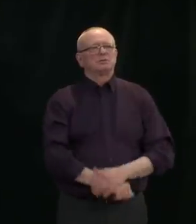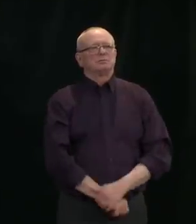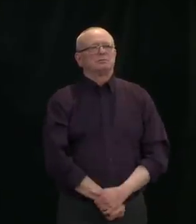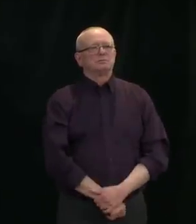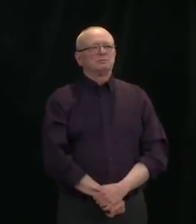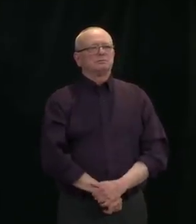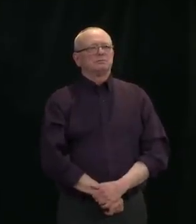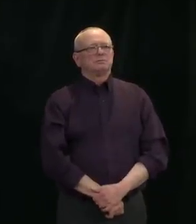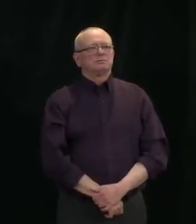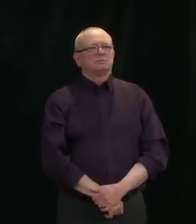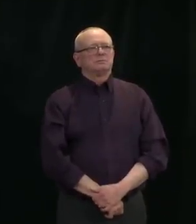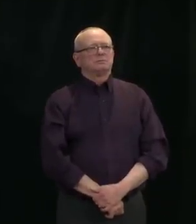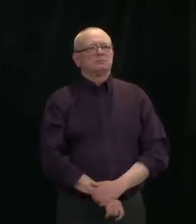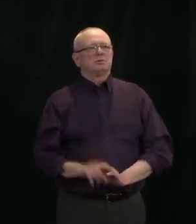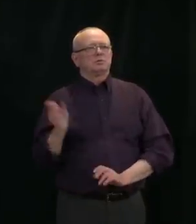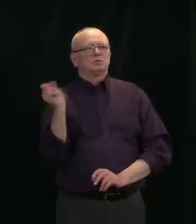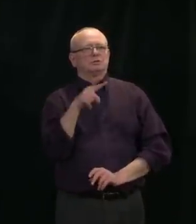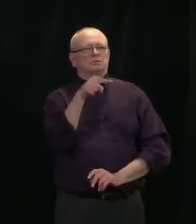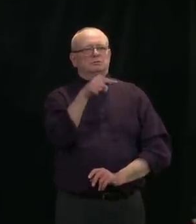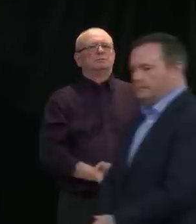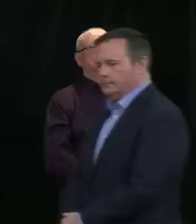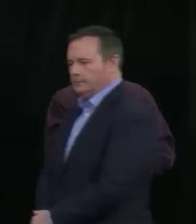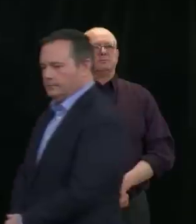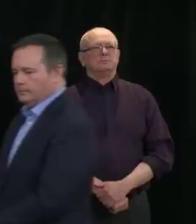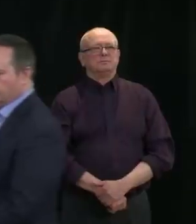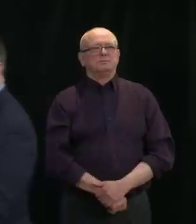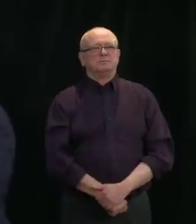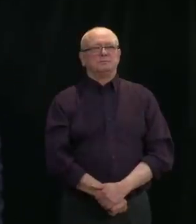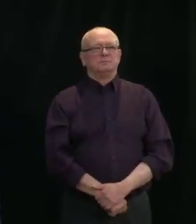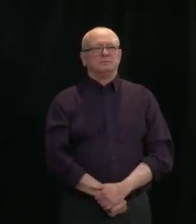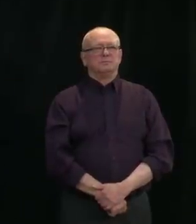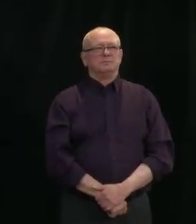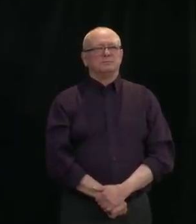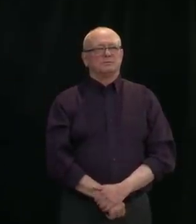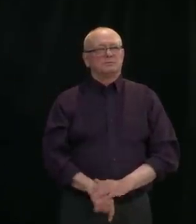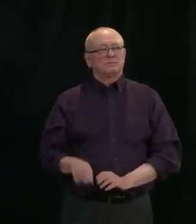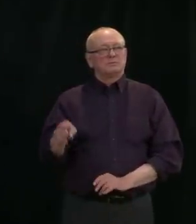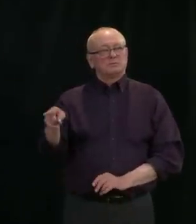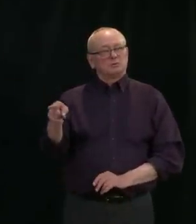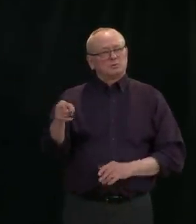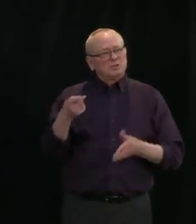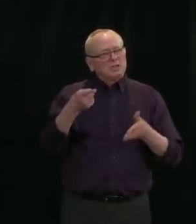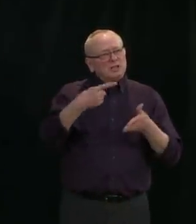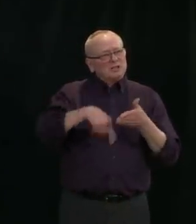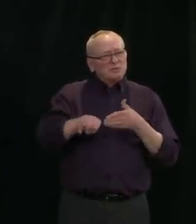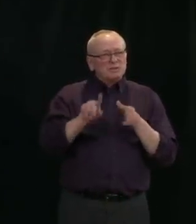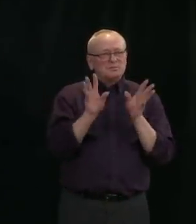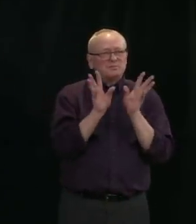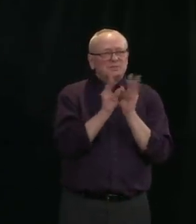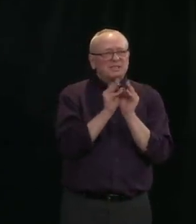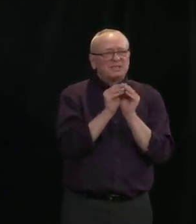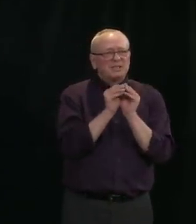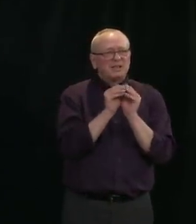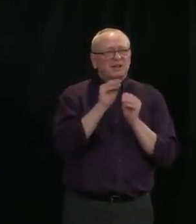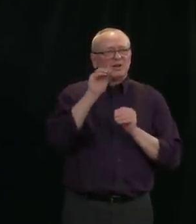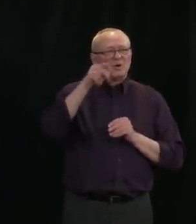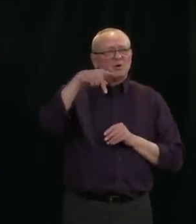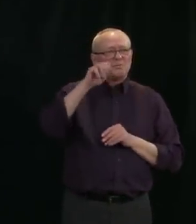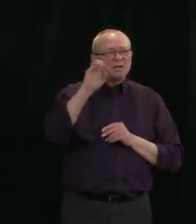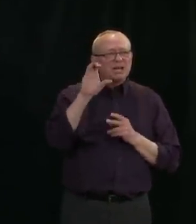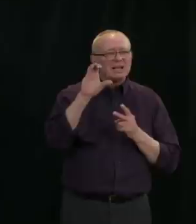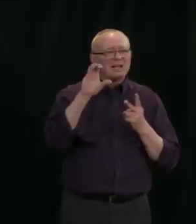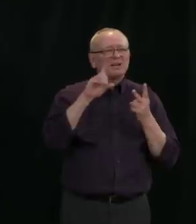Hi. This is a question for the Premier. Premier, there is a meeting going be held next week by OPEC and some other countries talking about a potential